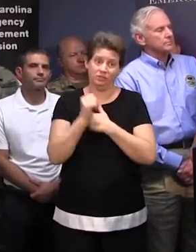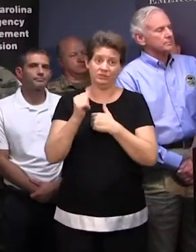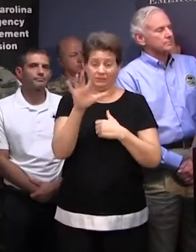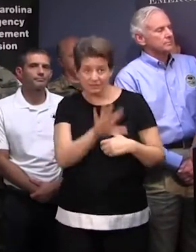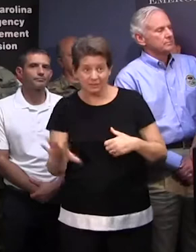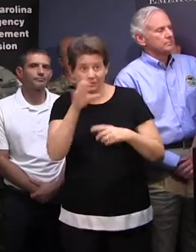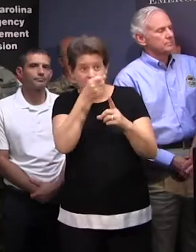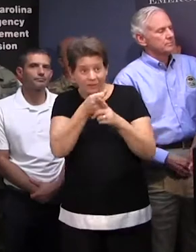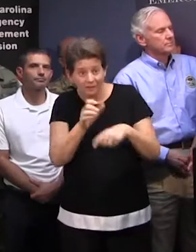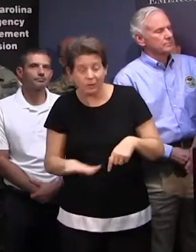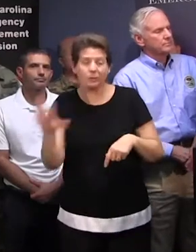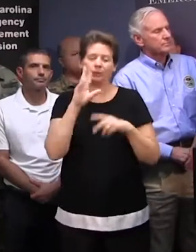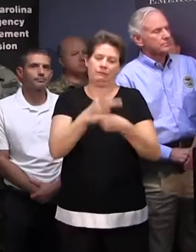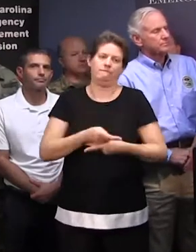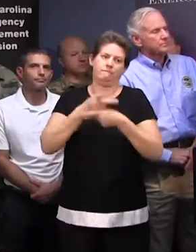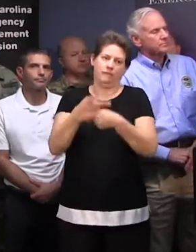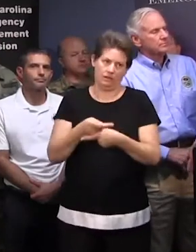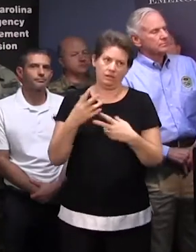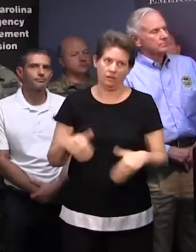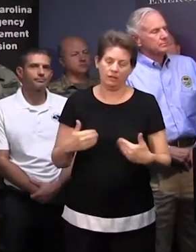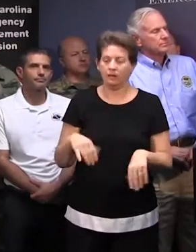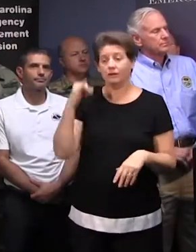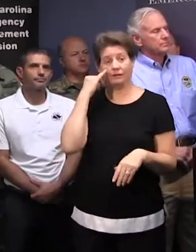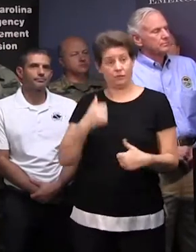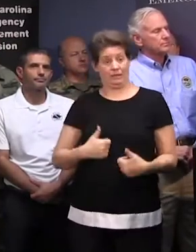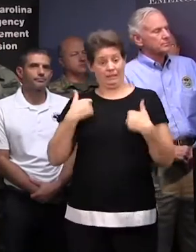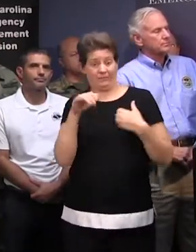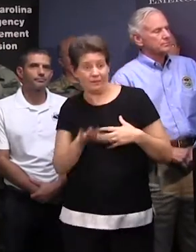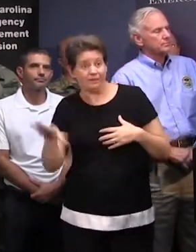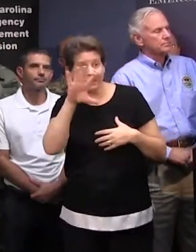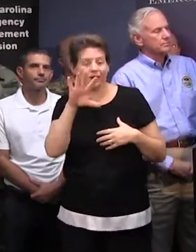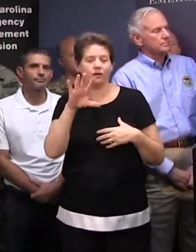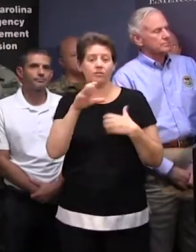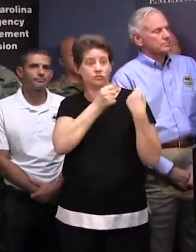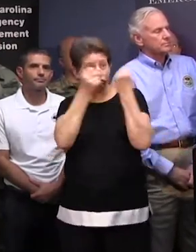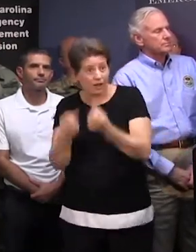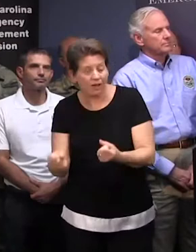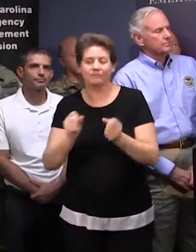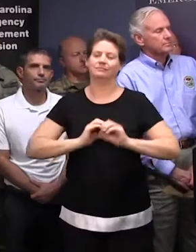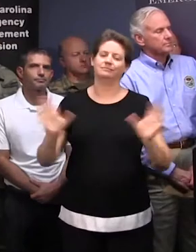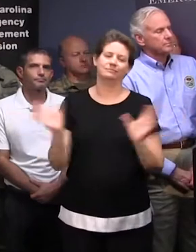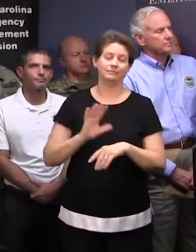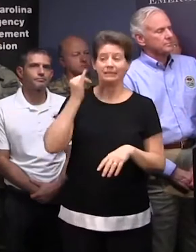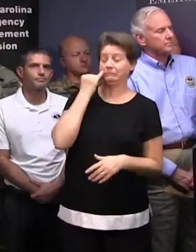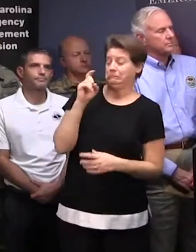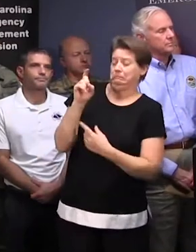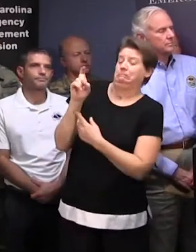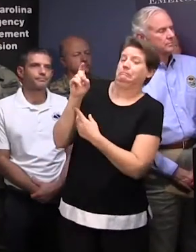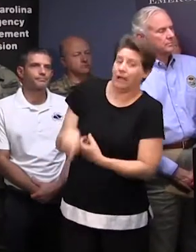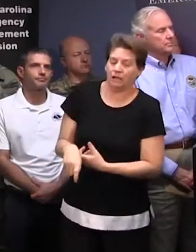we're asking motorists in those impacted areas to please stay off the roads unless absolutely necessary.